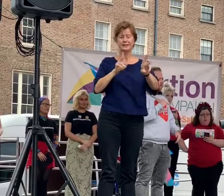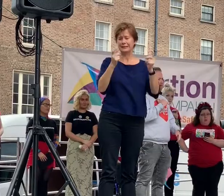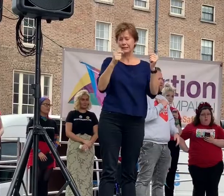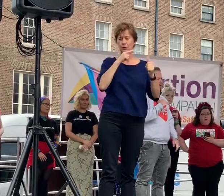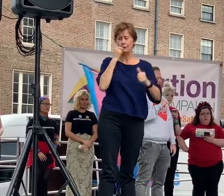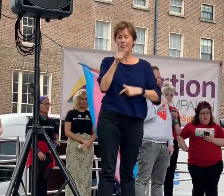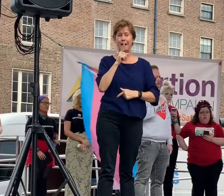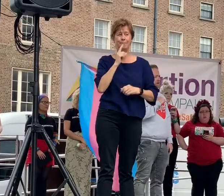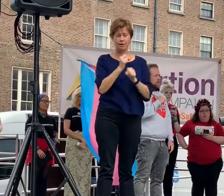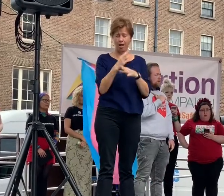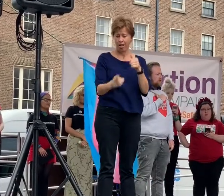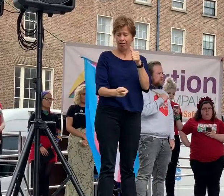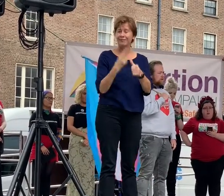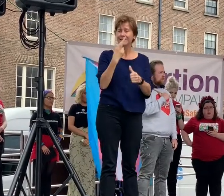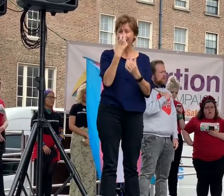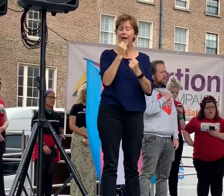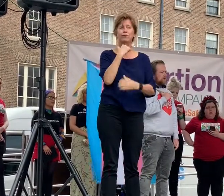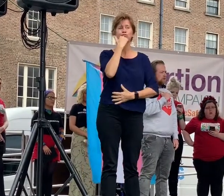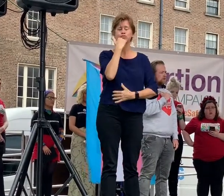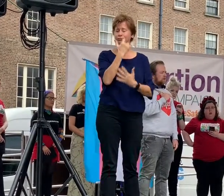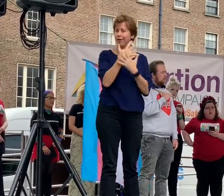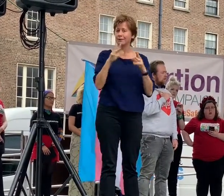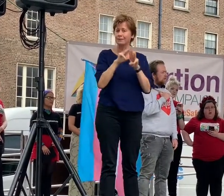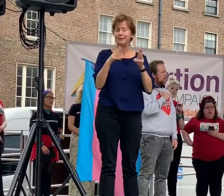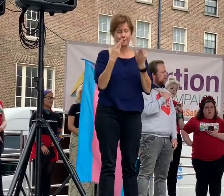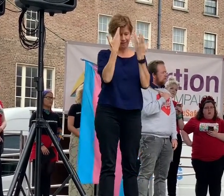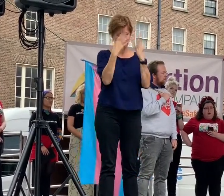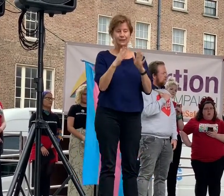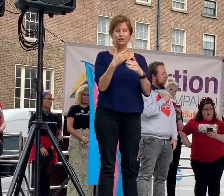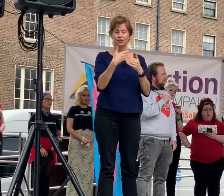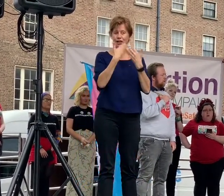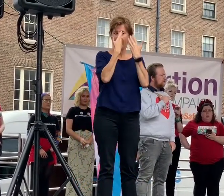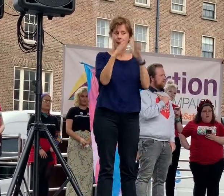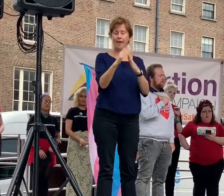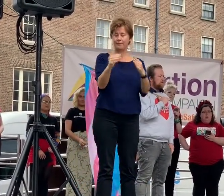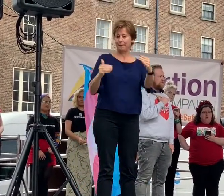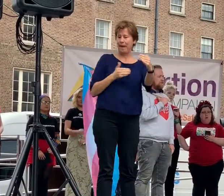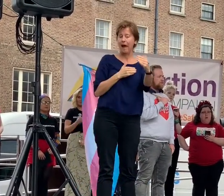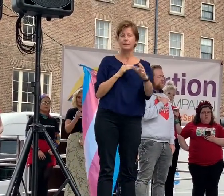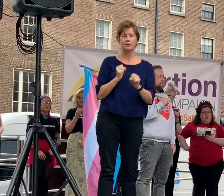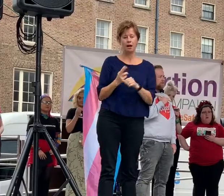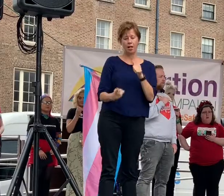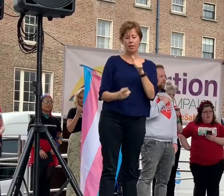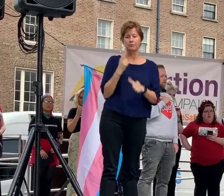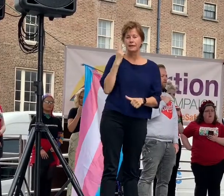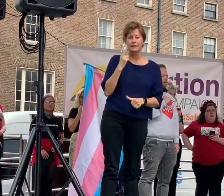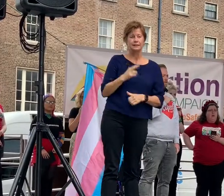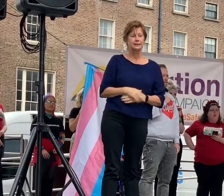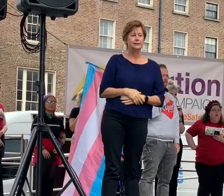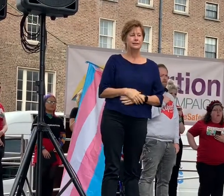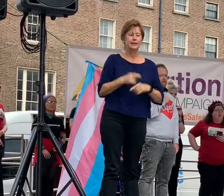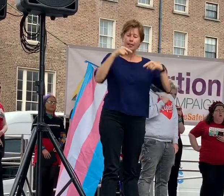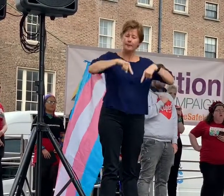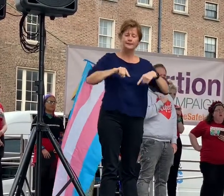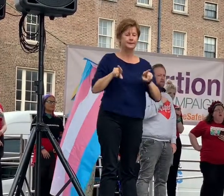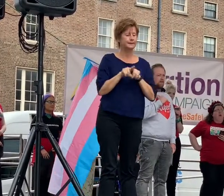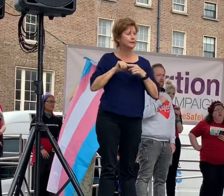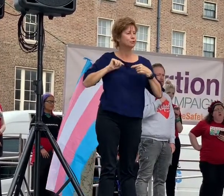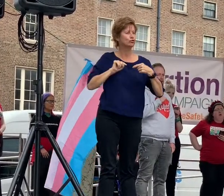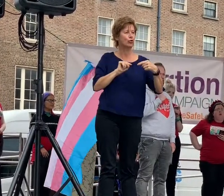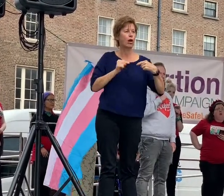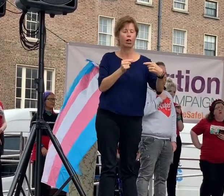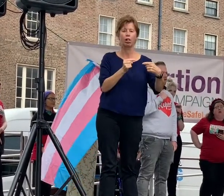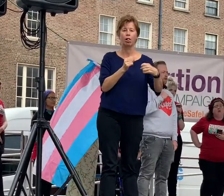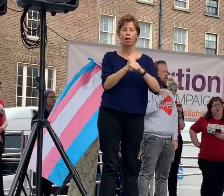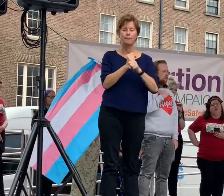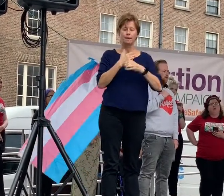once. Have a think about that. But Sam is saying this is the same struggle. It's a struggle about body power and